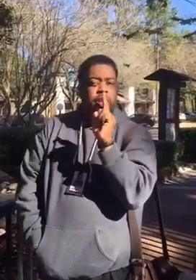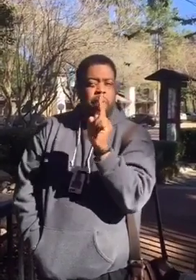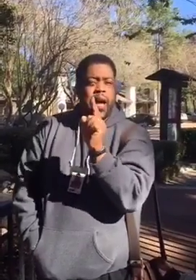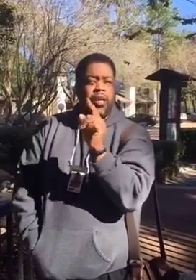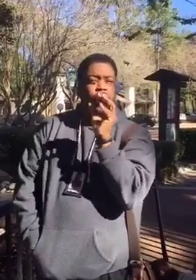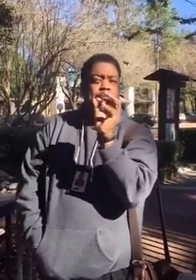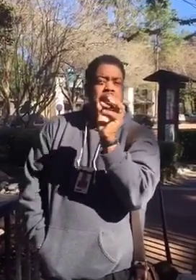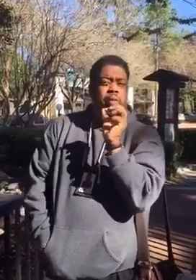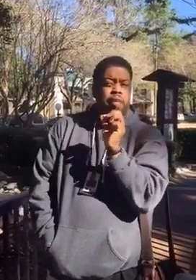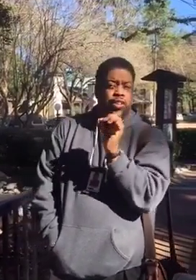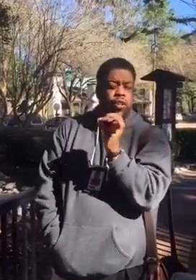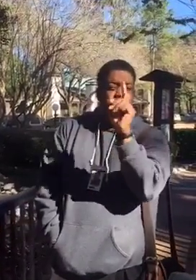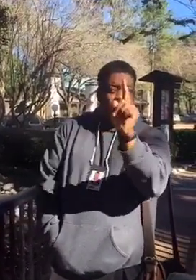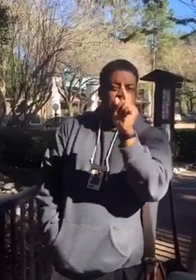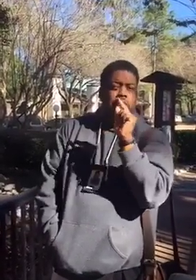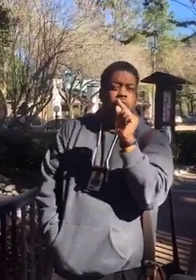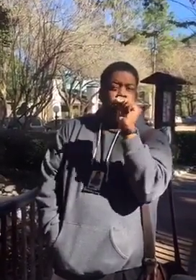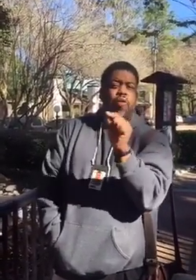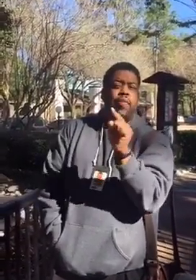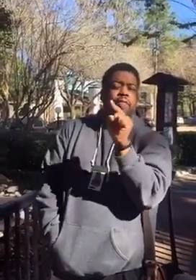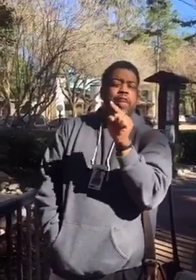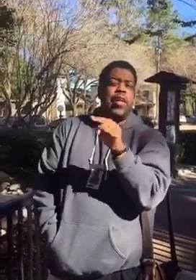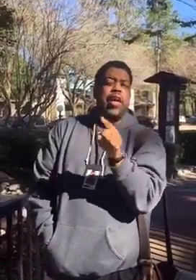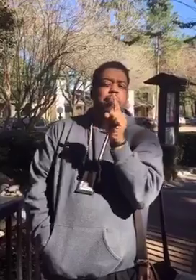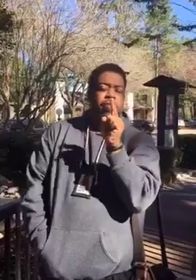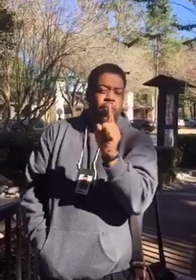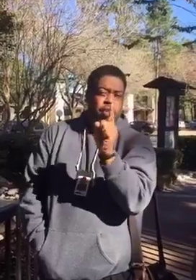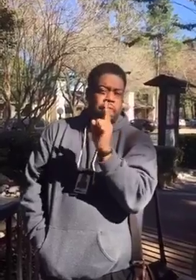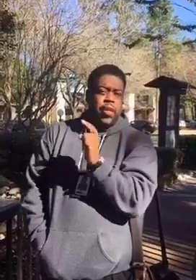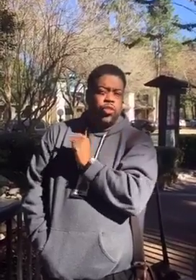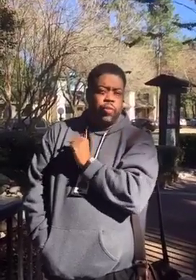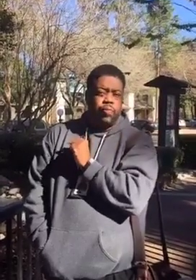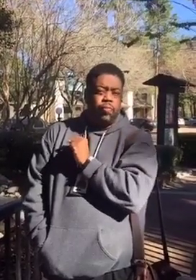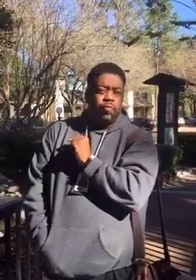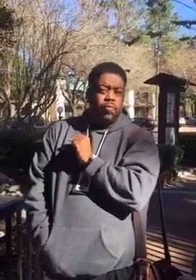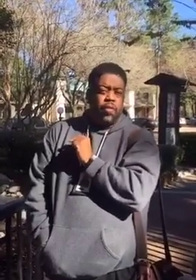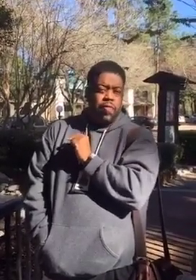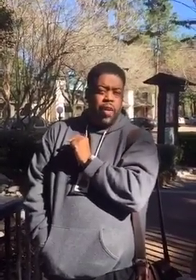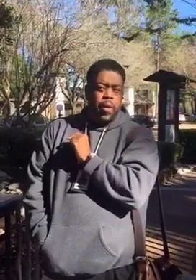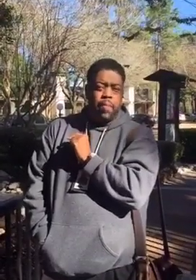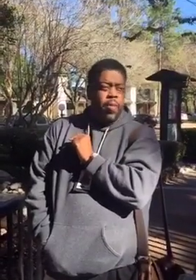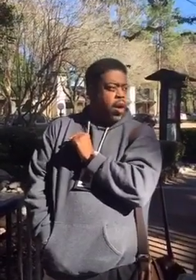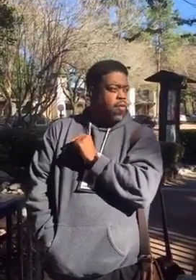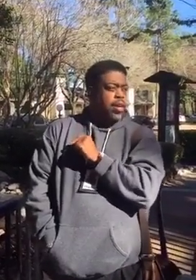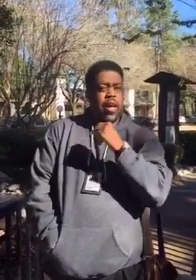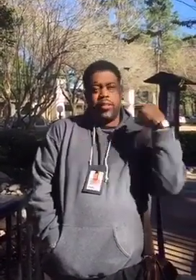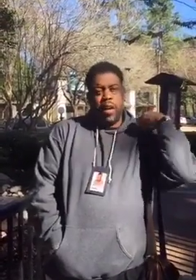despise your baby vision. Feed it. You have to feed it before it can feed you. You feel me? All right, guys,